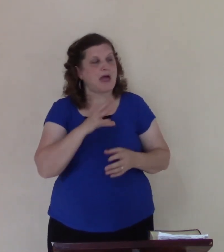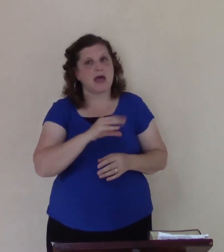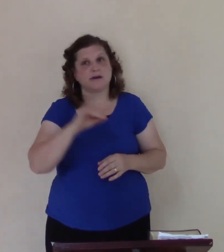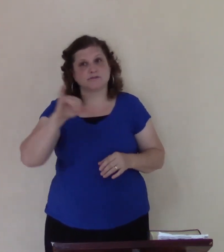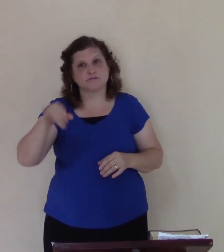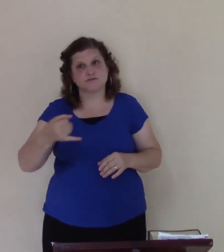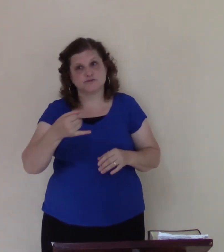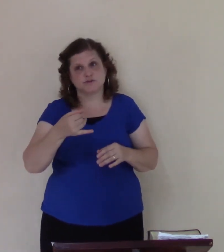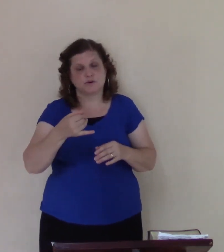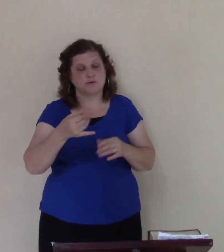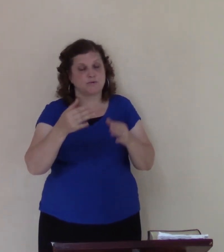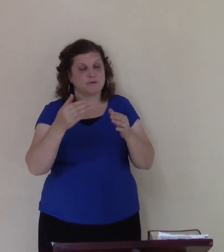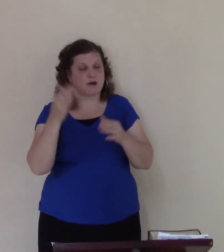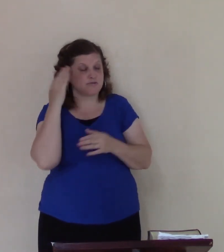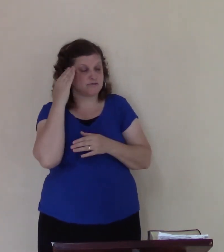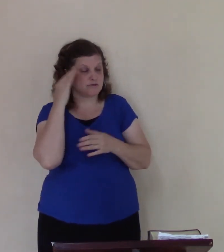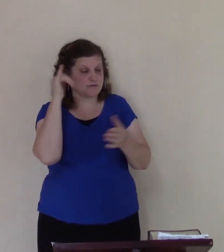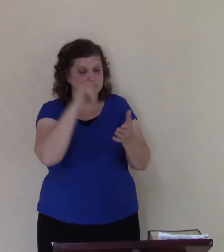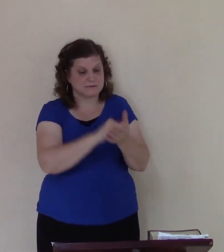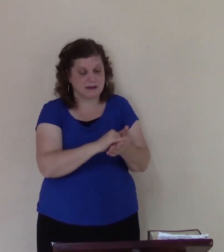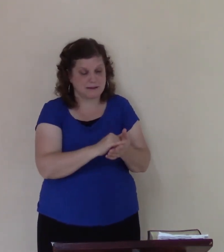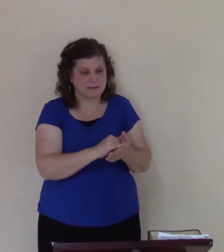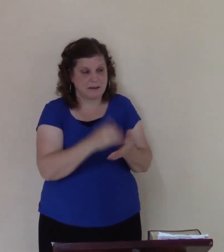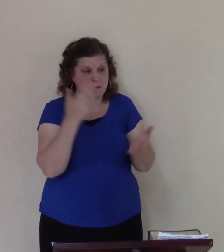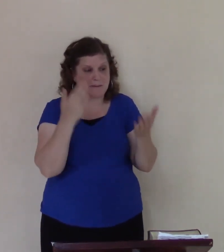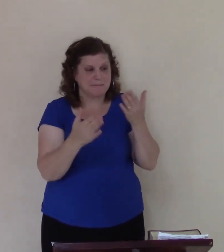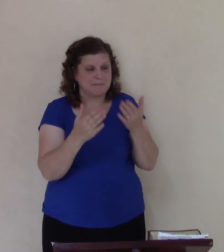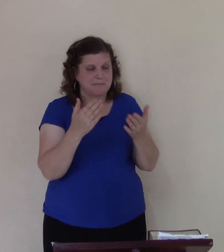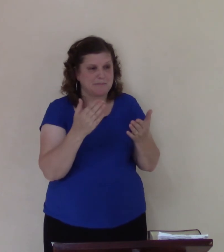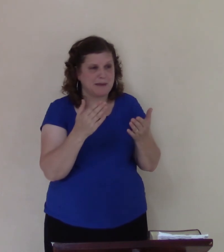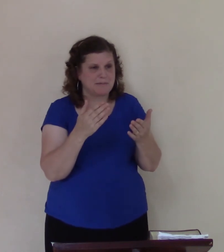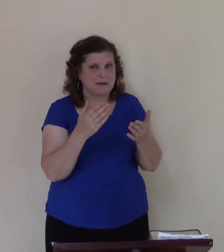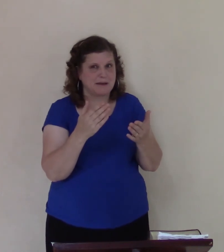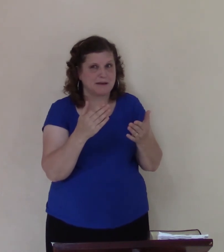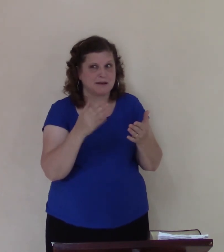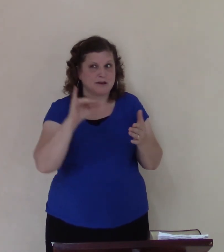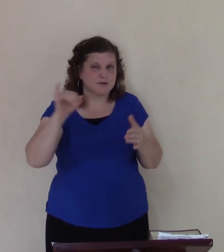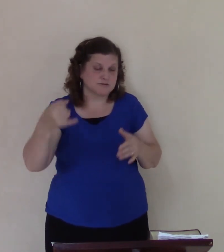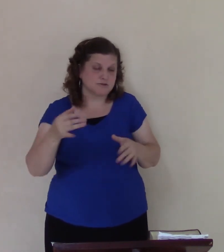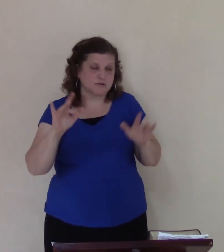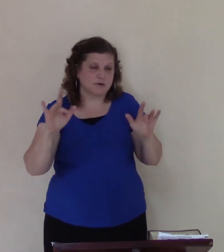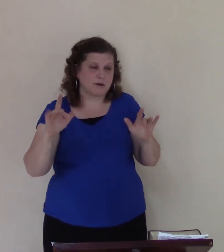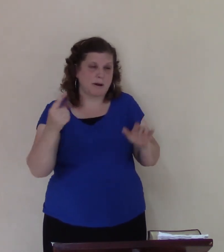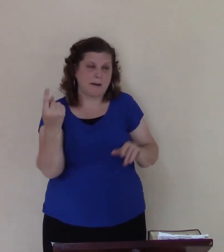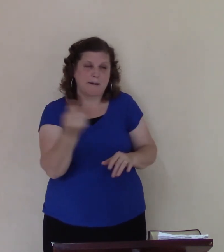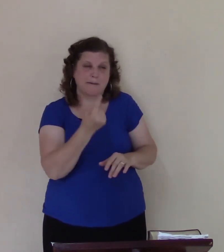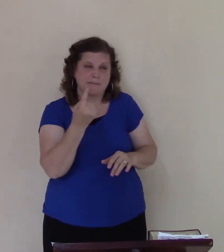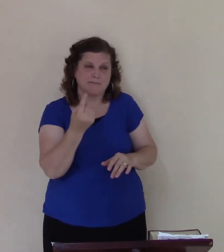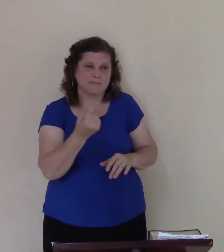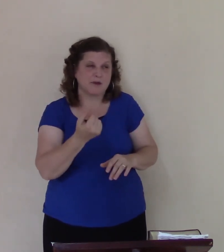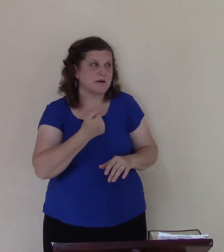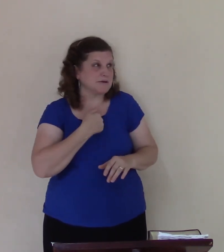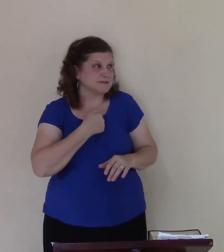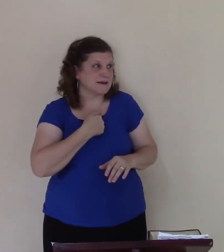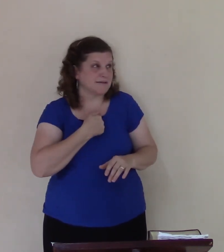Jonah has been touched or affected sometimes personally or to a friend and he wants this revenge